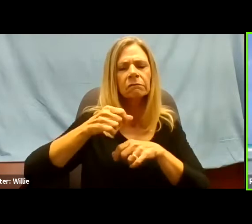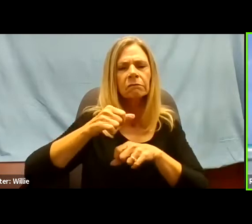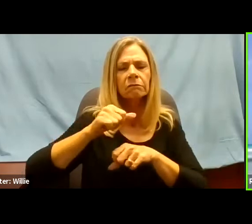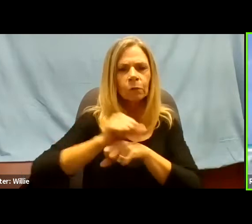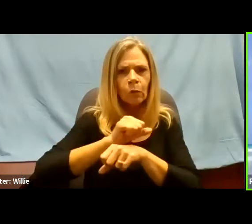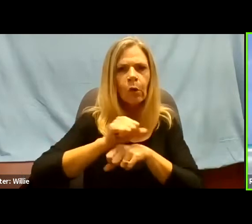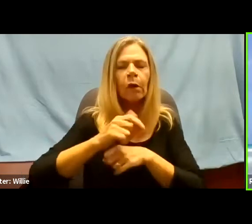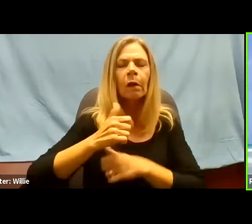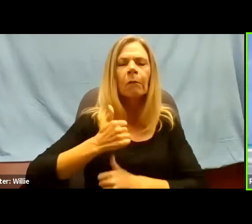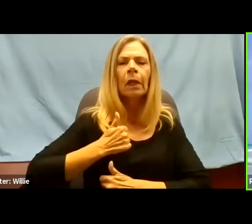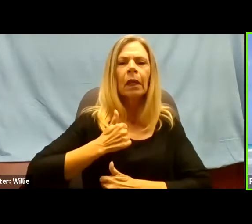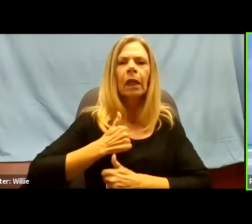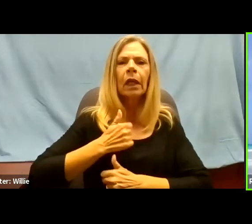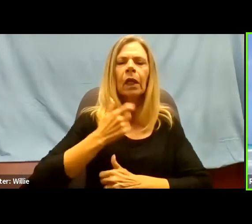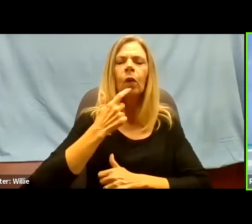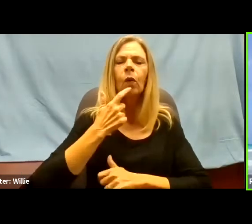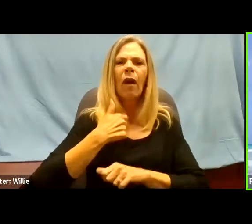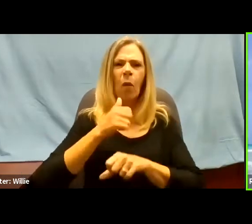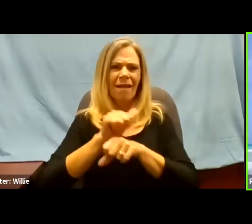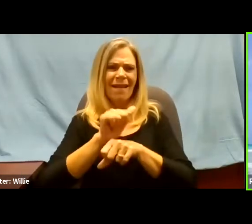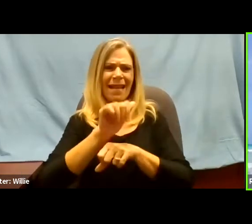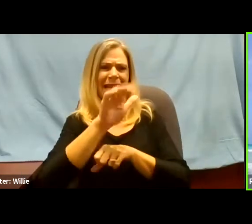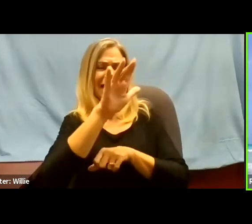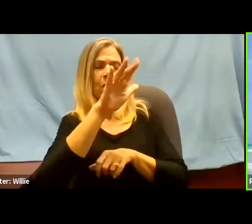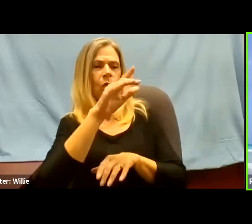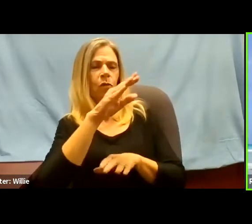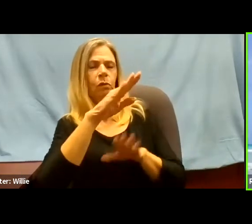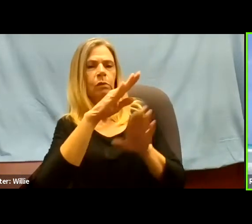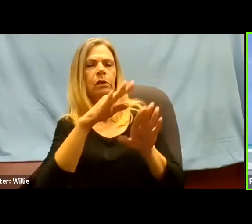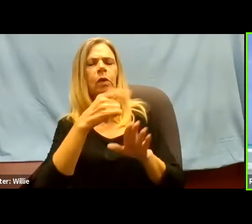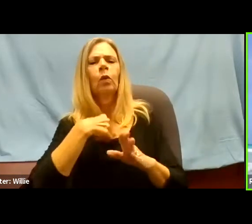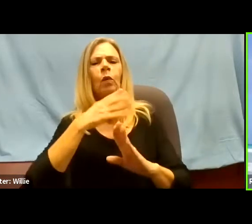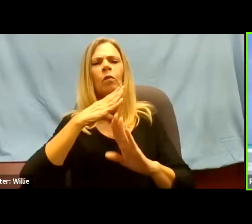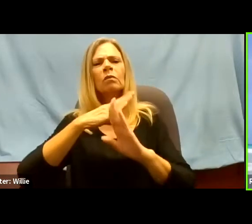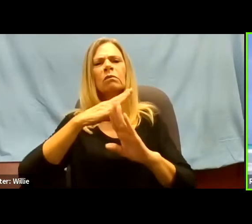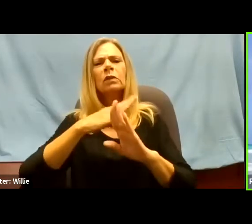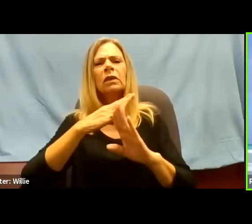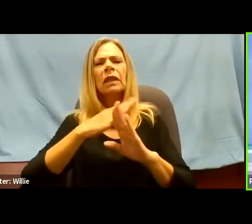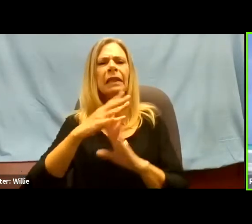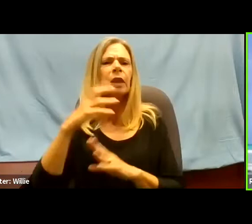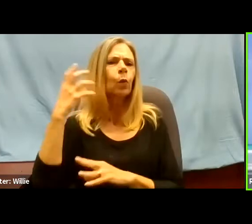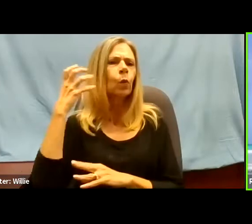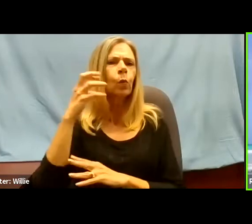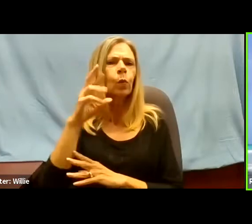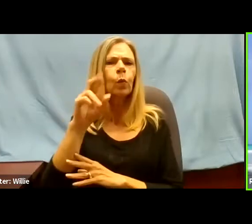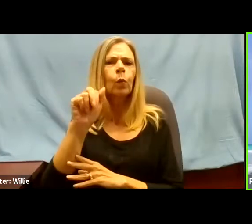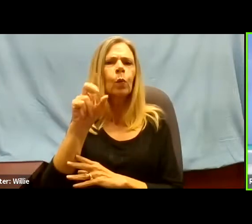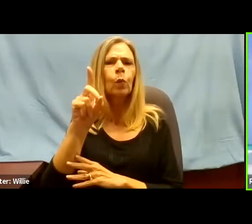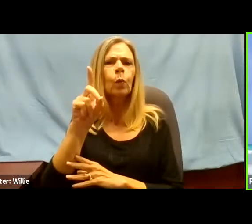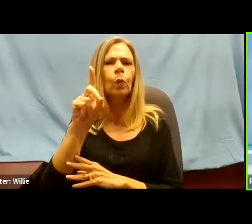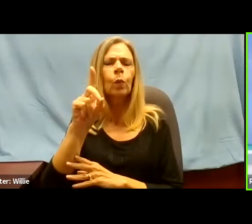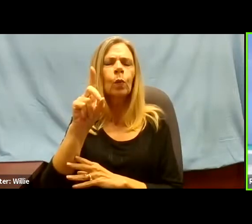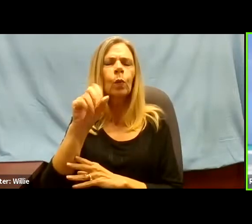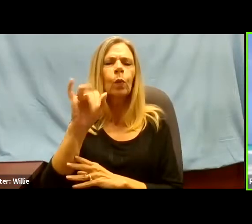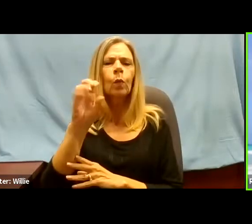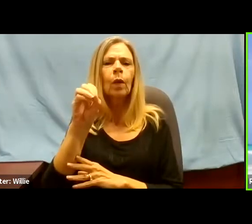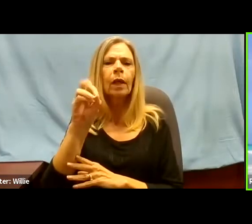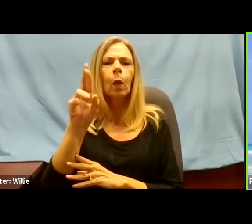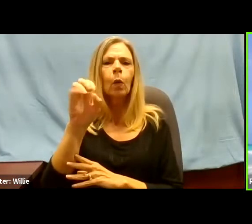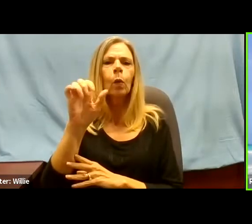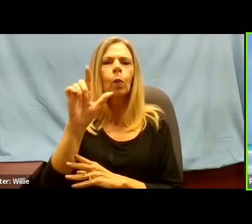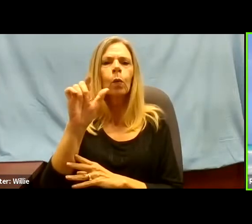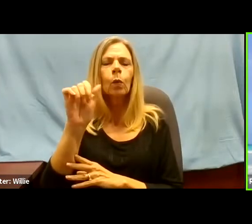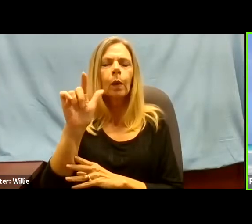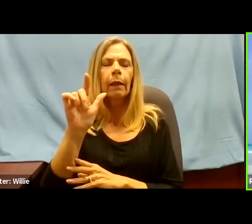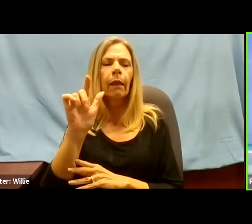a radio relay station. Lots of radio people up there. And we were